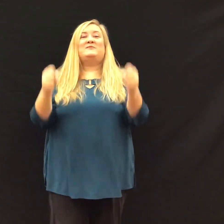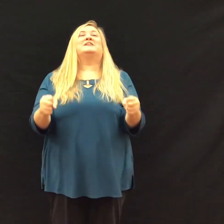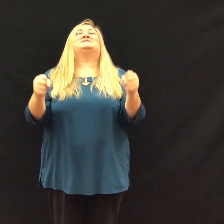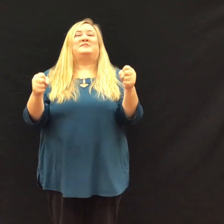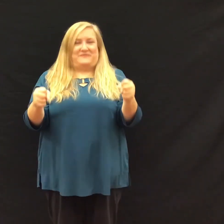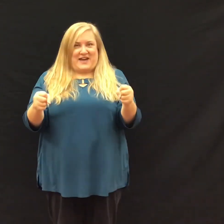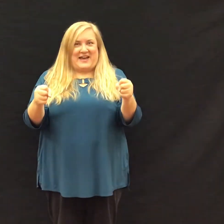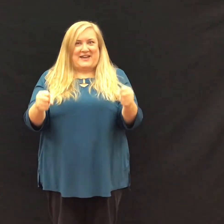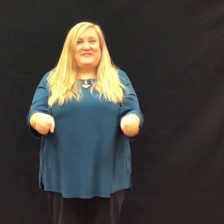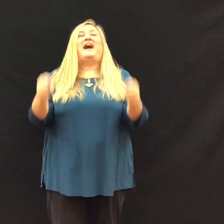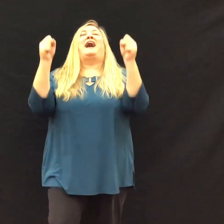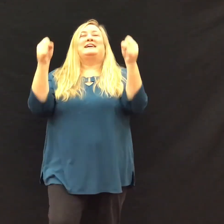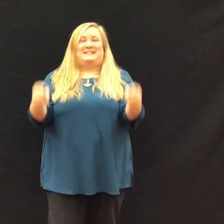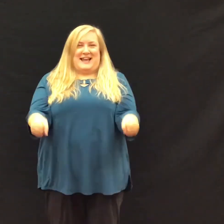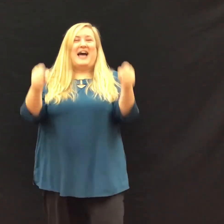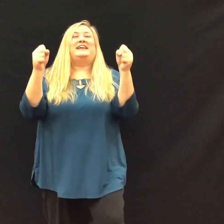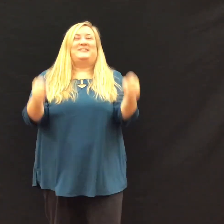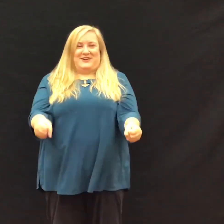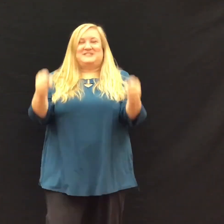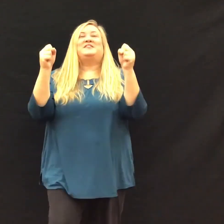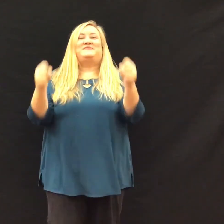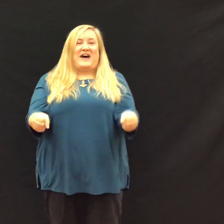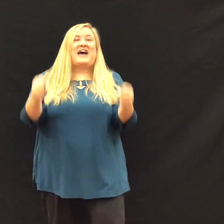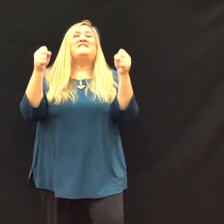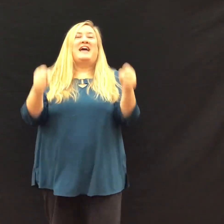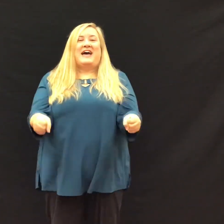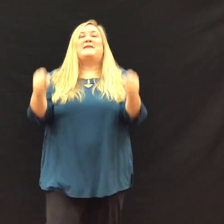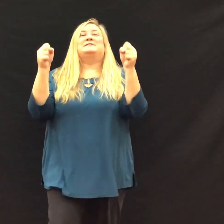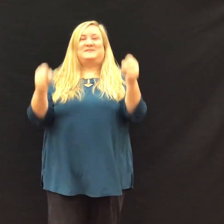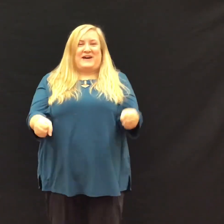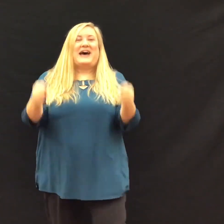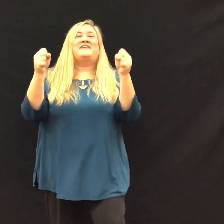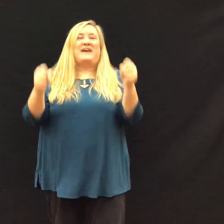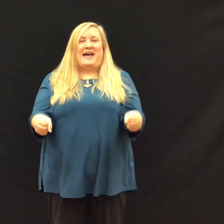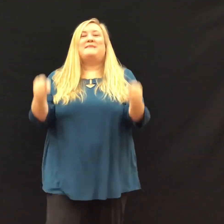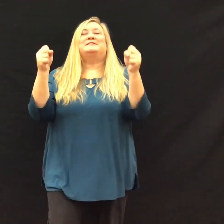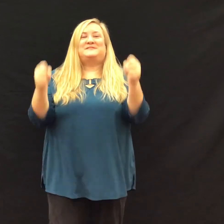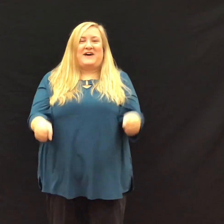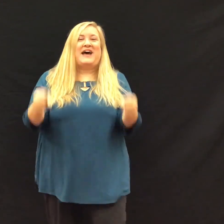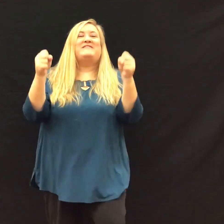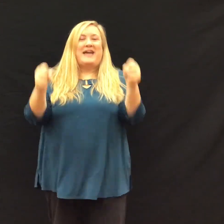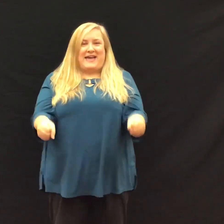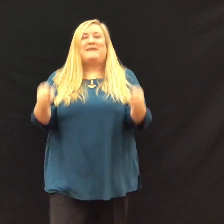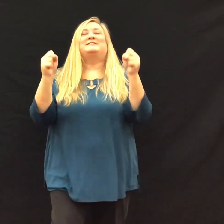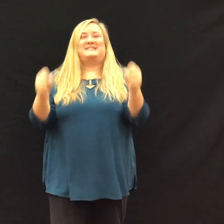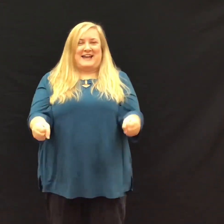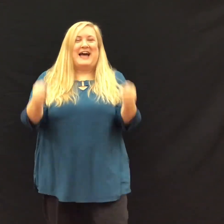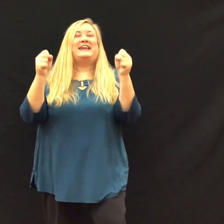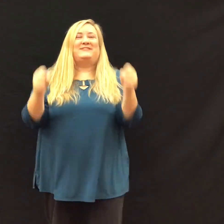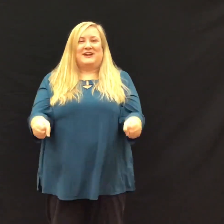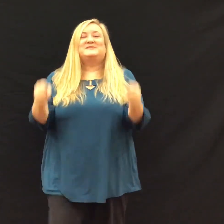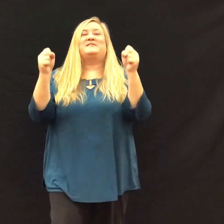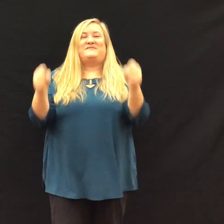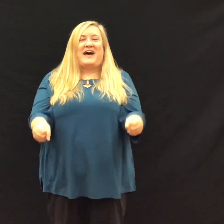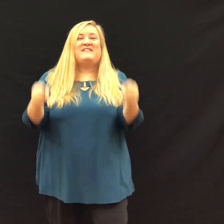works with five Johnny works with five hammers five hammers five hammers Johnny works with five